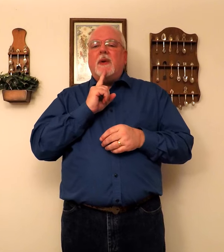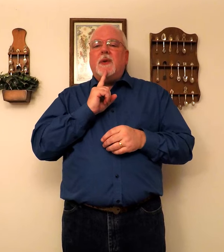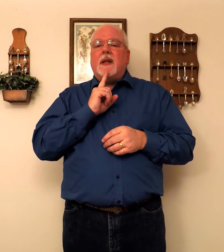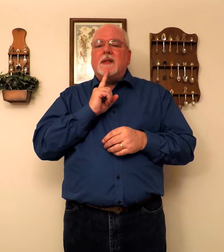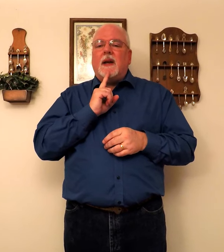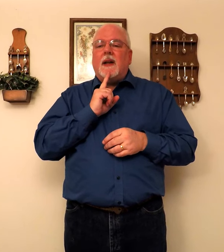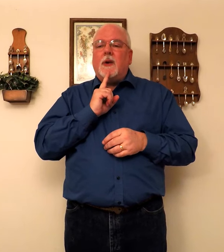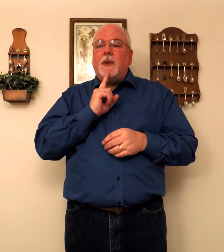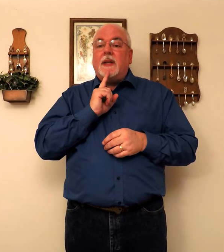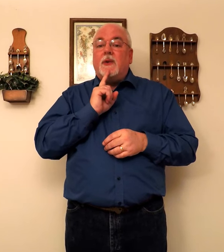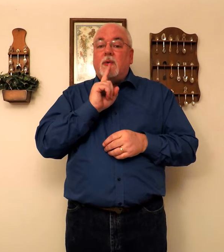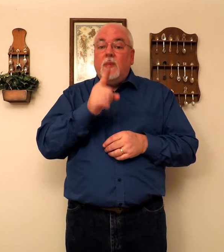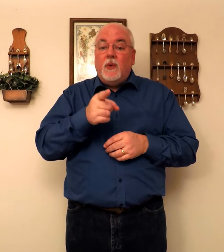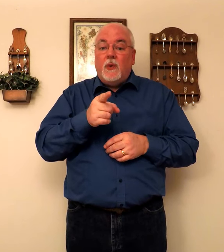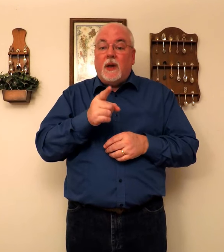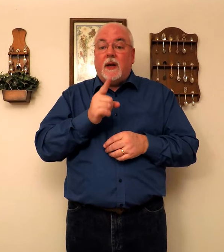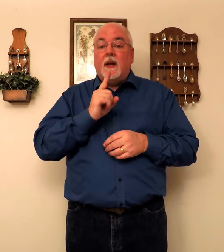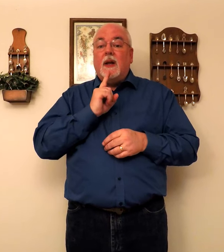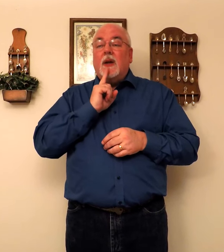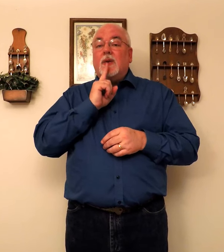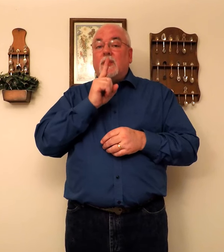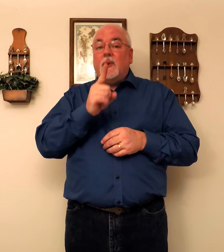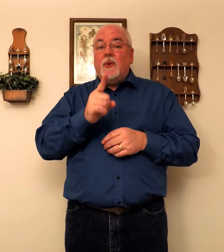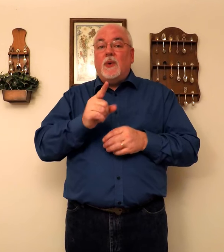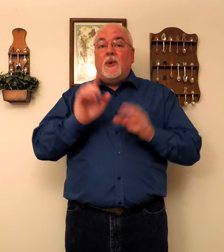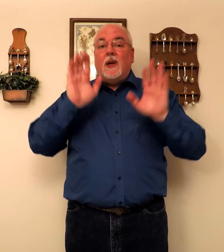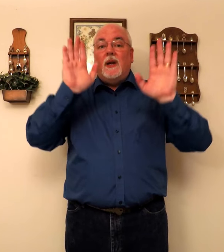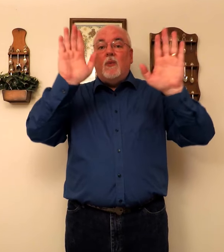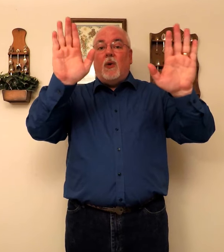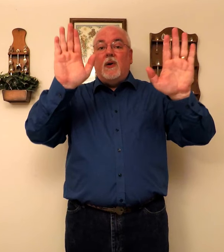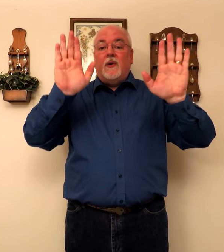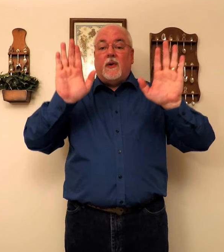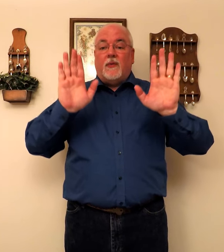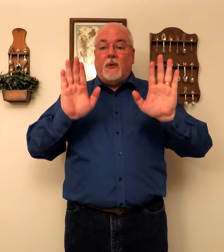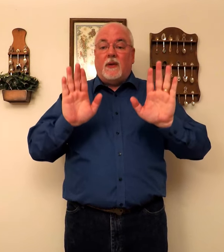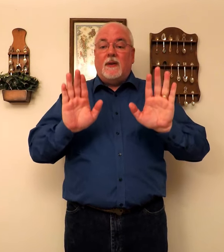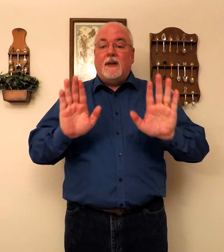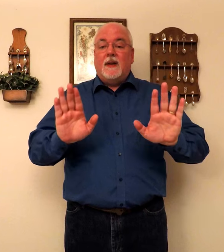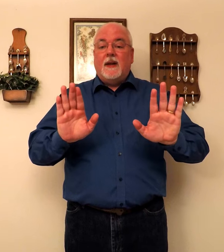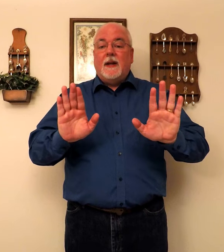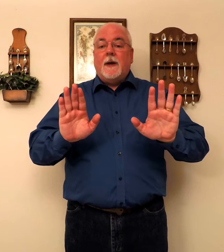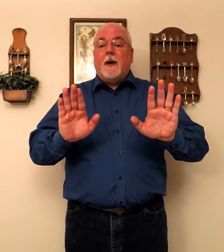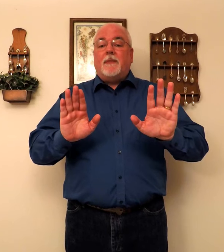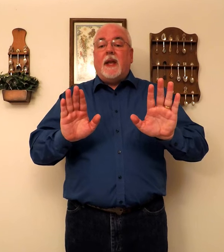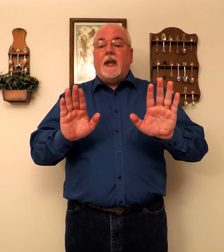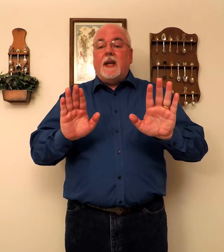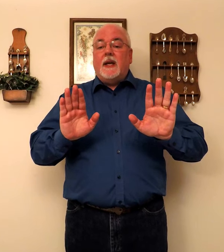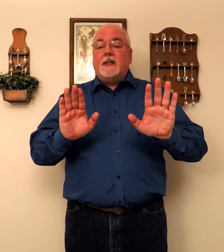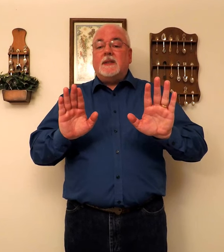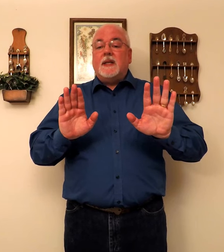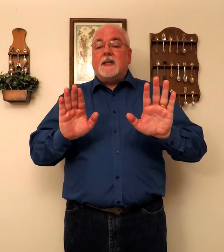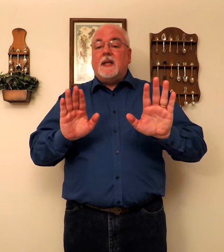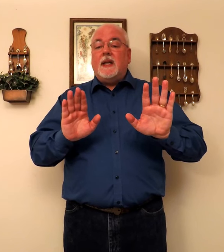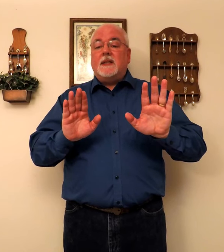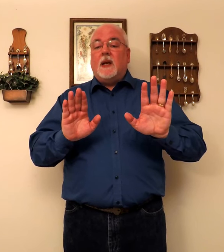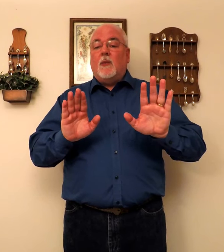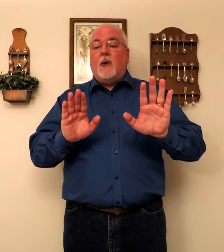we do that in sign language. And we say. Truly. Truly. Wonderful. It is. To see someone